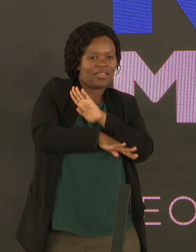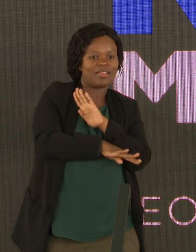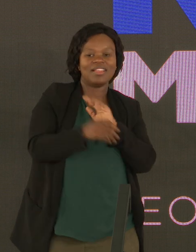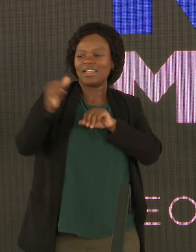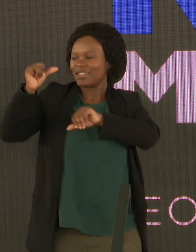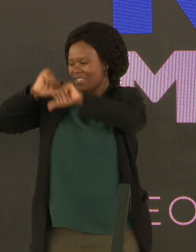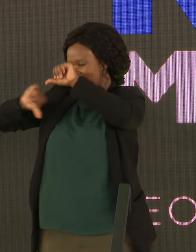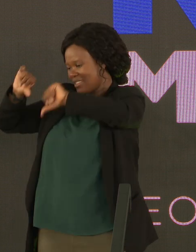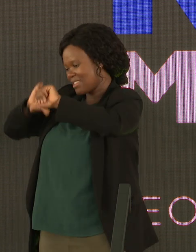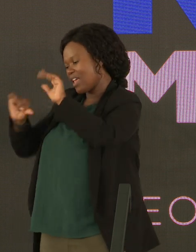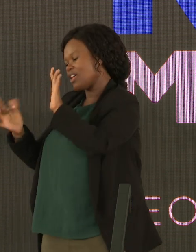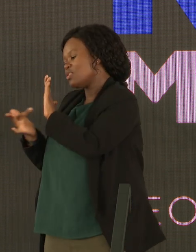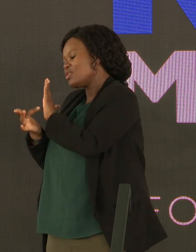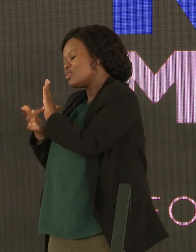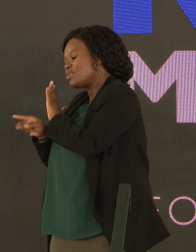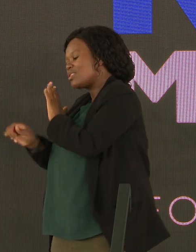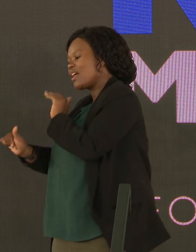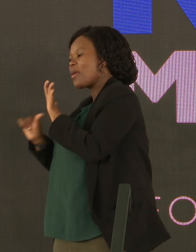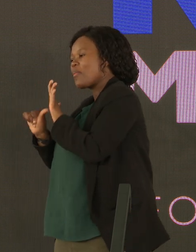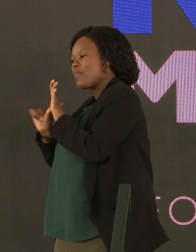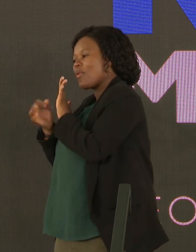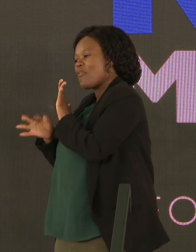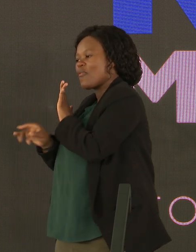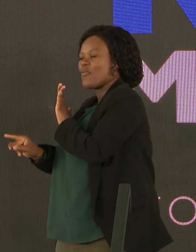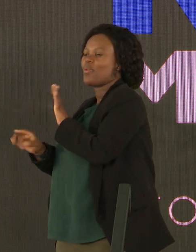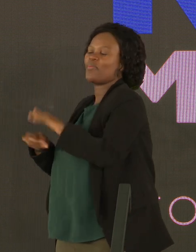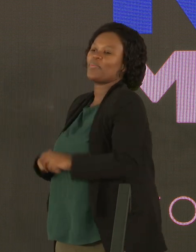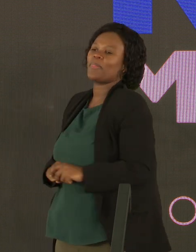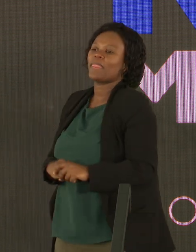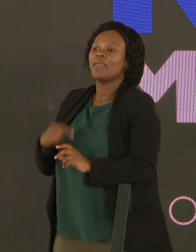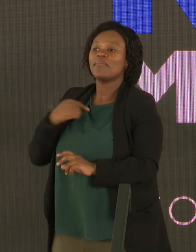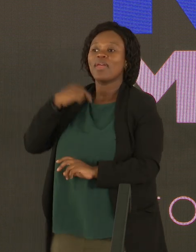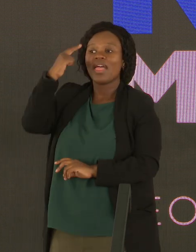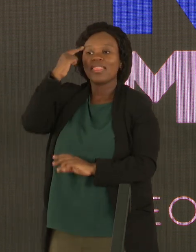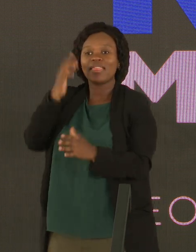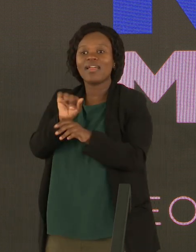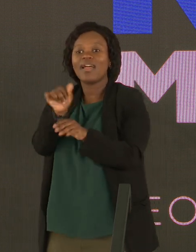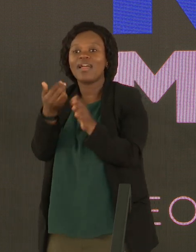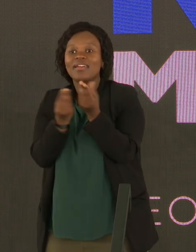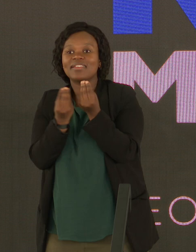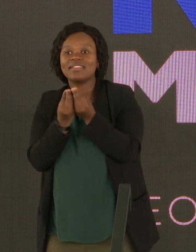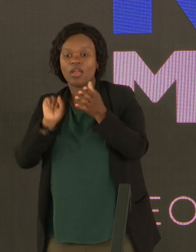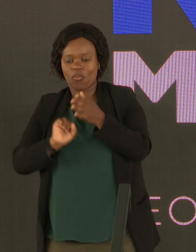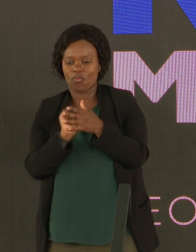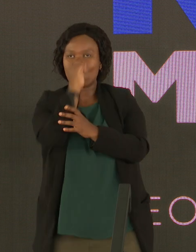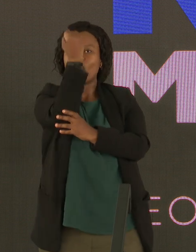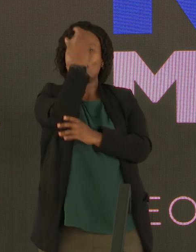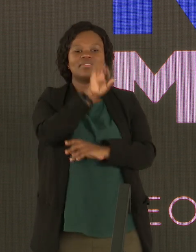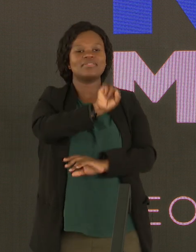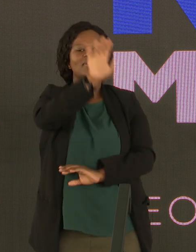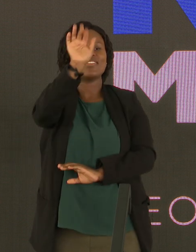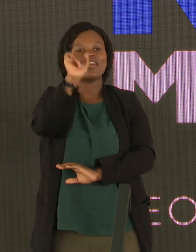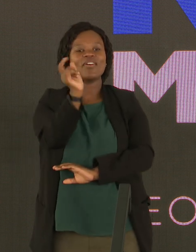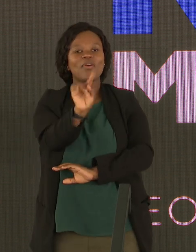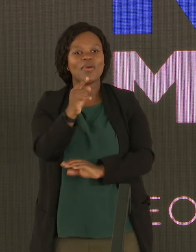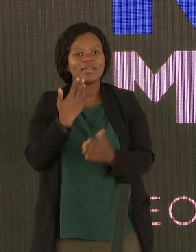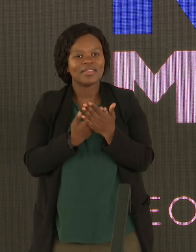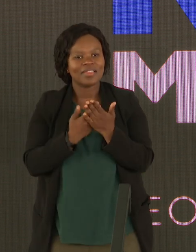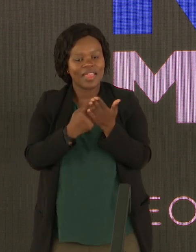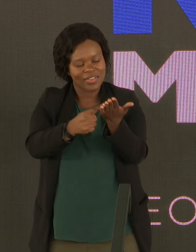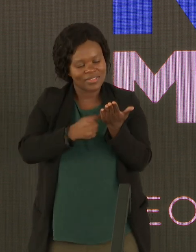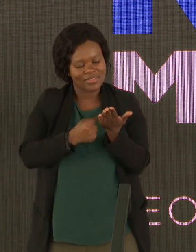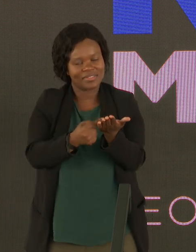science and technology is key for that. I also think something that the Rise and Zanti leadership must consider, and these discussions,